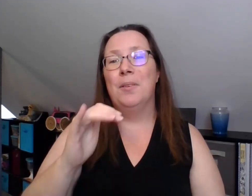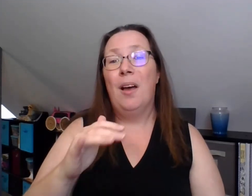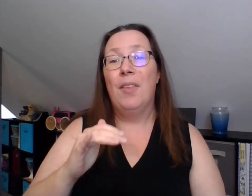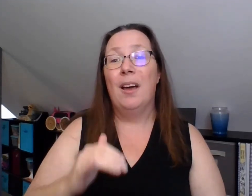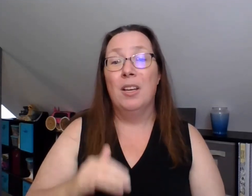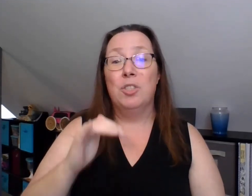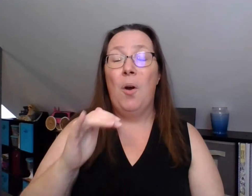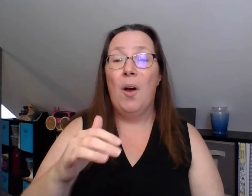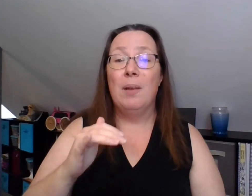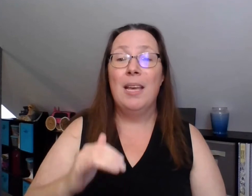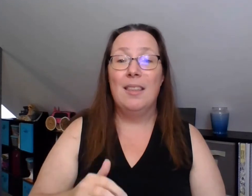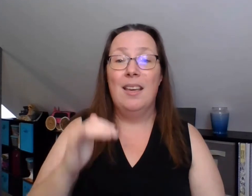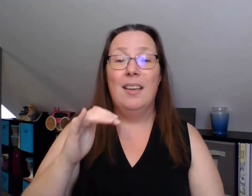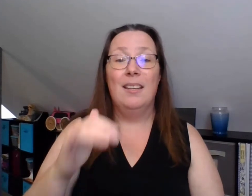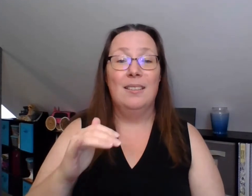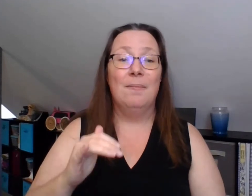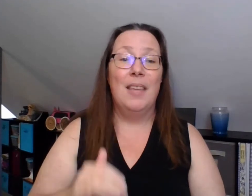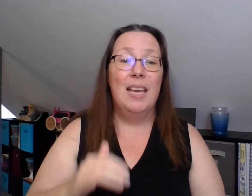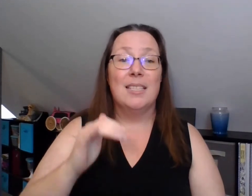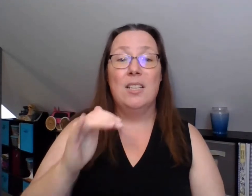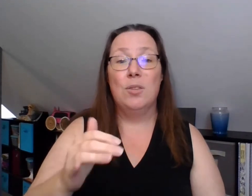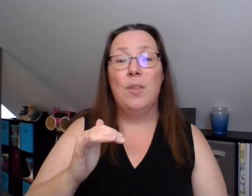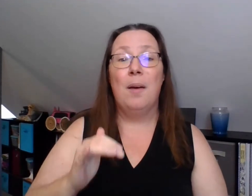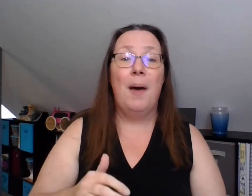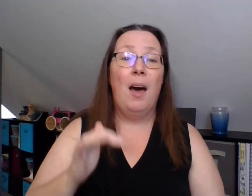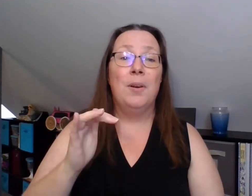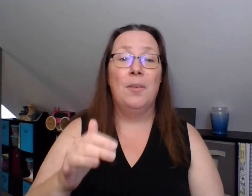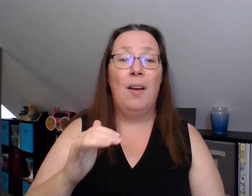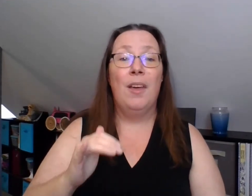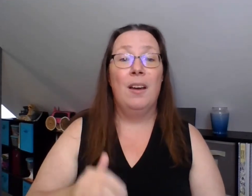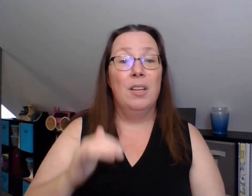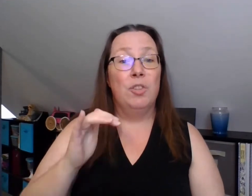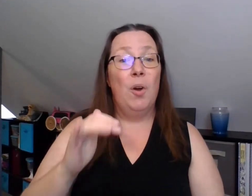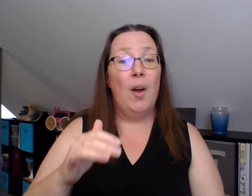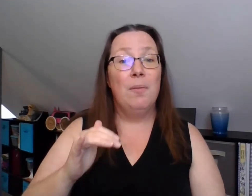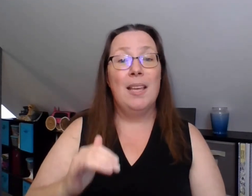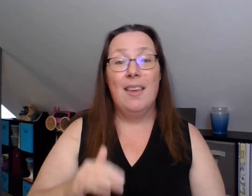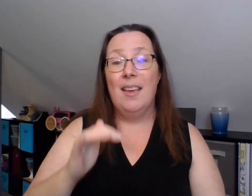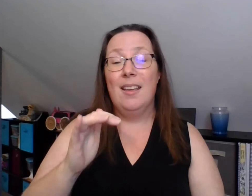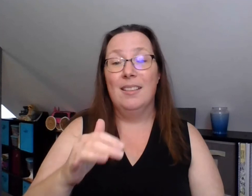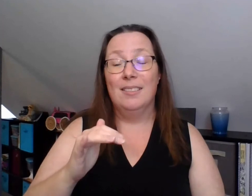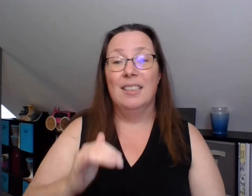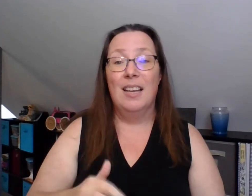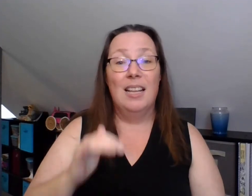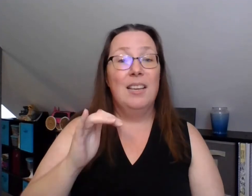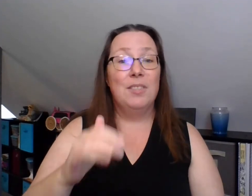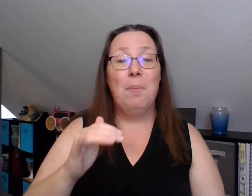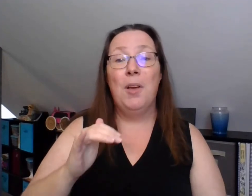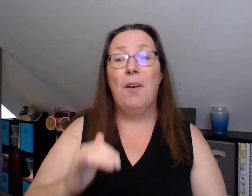of the joy within sing to the power of the joy within lift up your